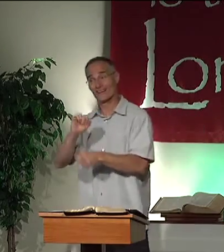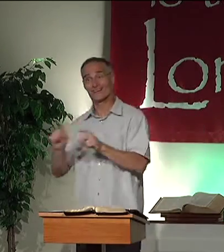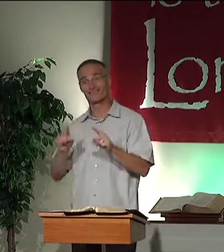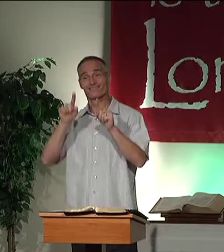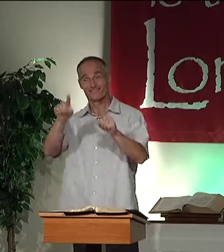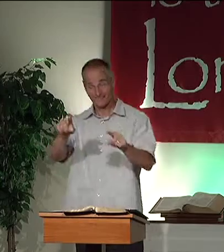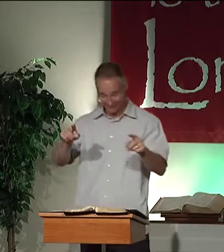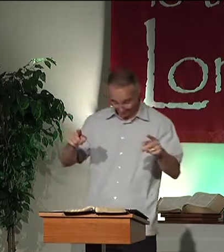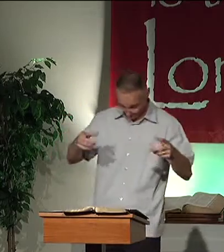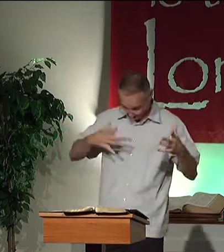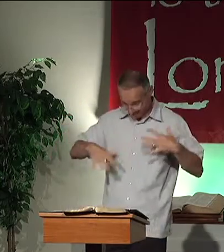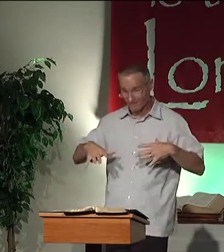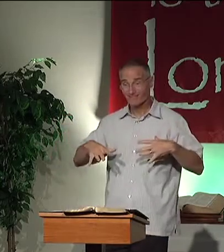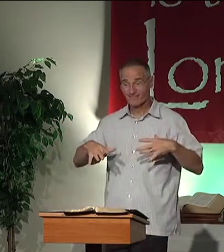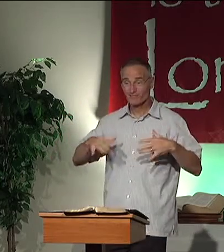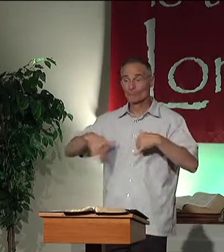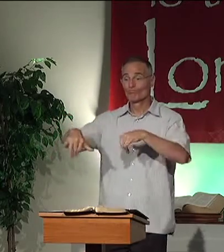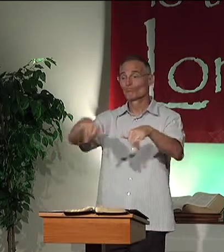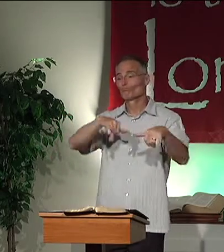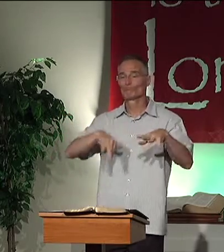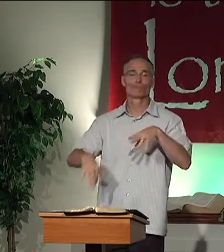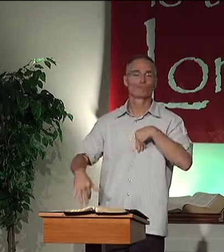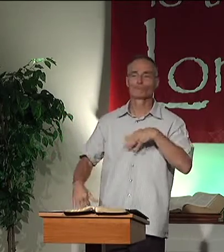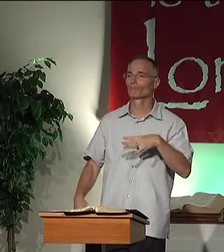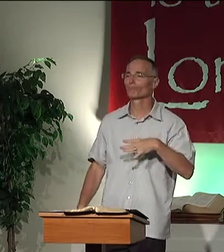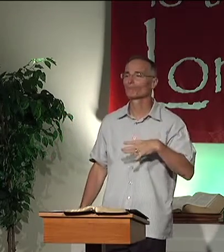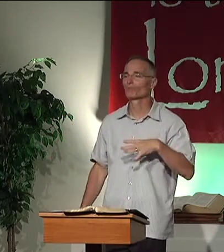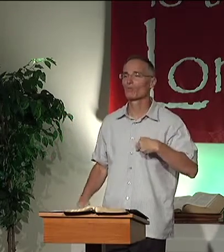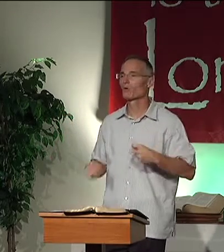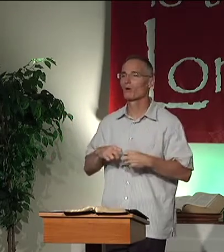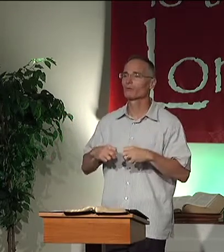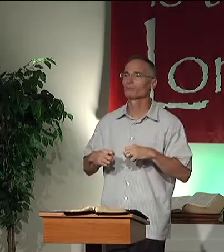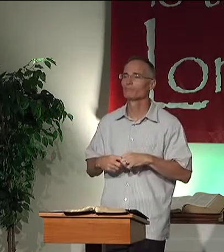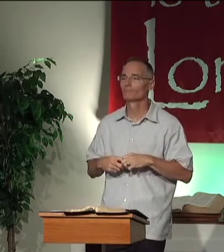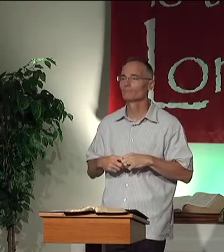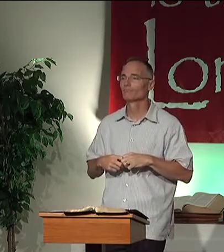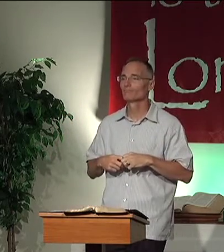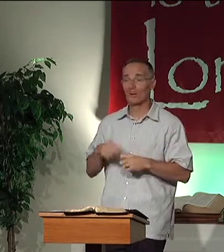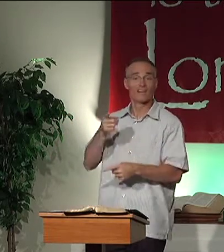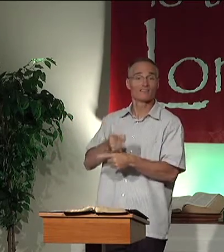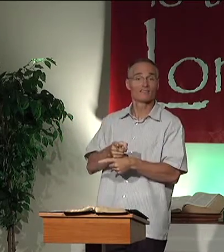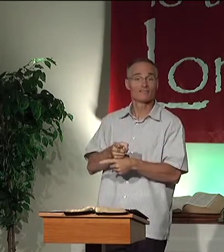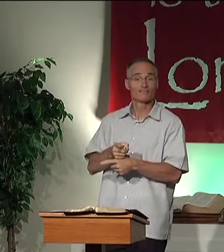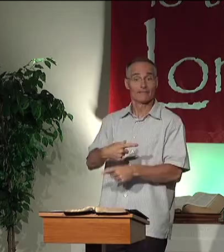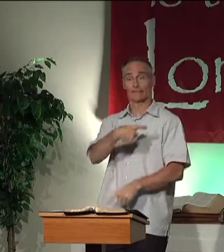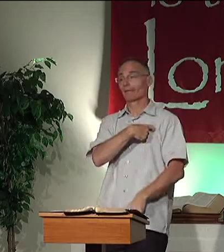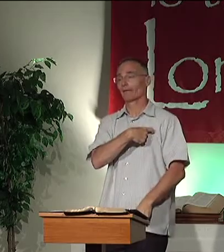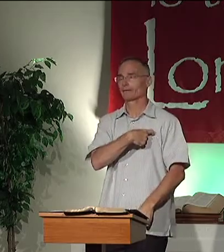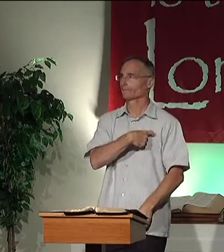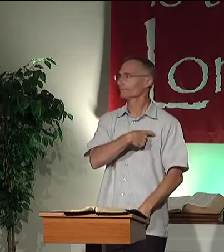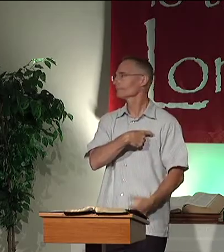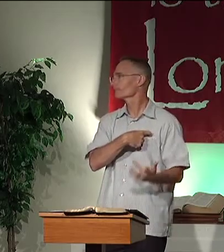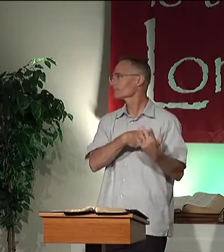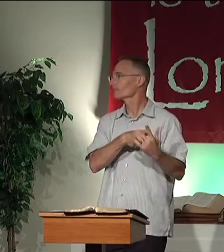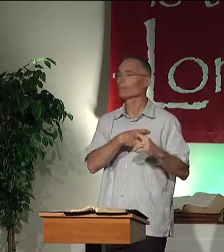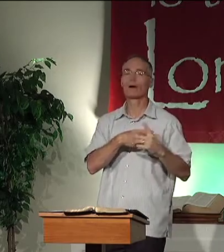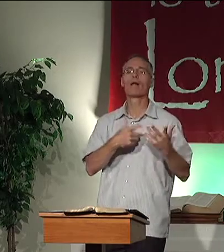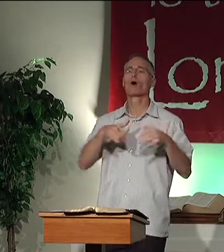if I'm working, I go to work, and I'm in this uniform, we all look the same. So it's really not a problem, right? And to have my